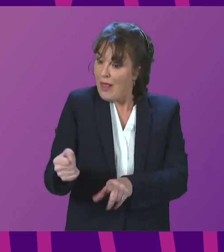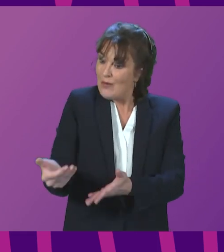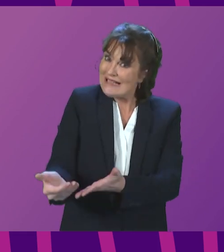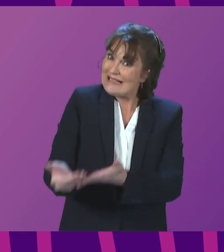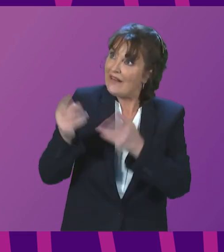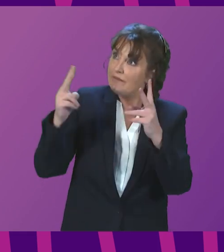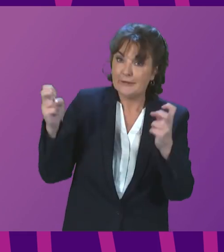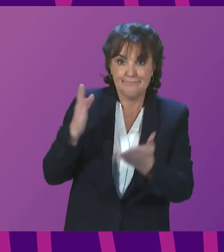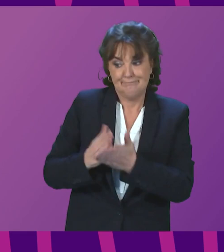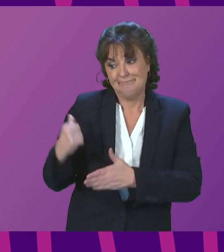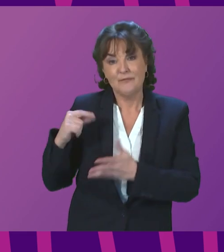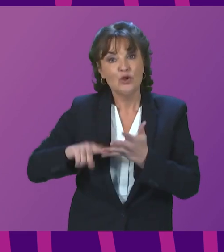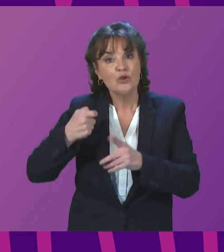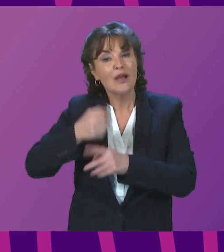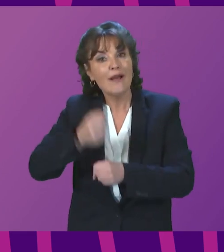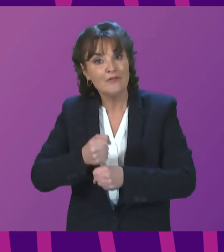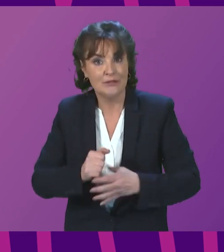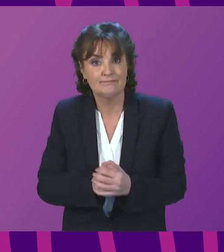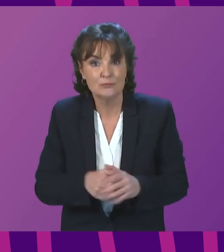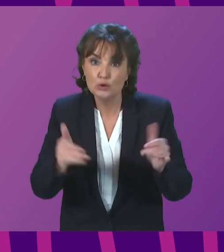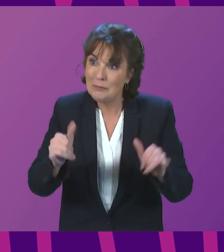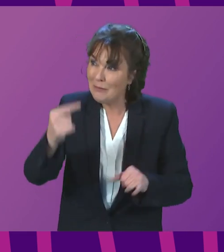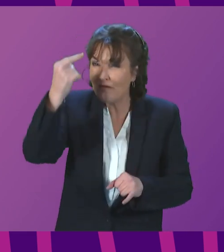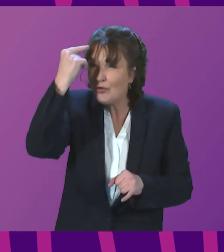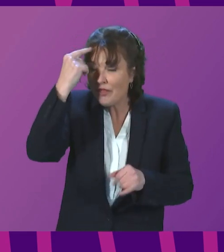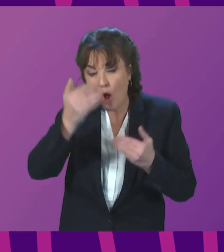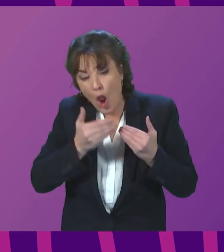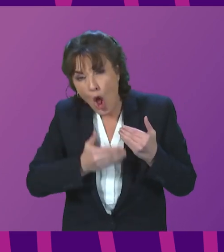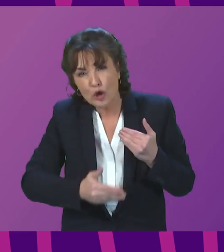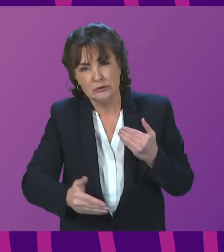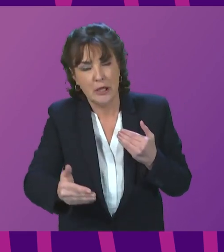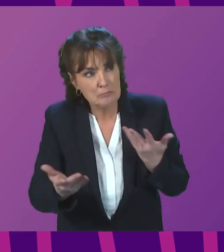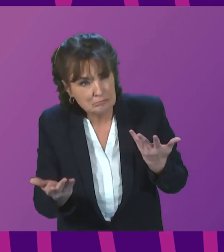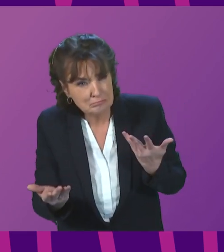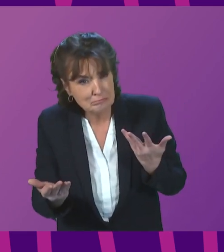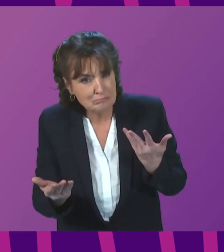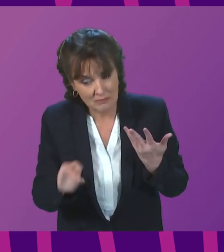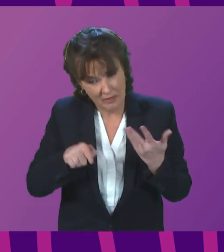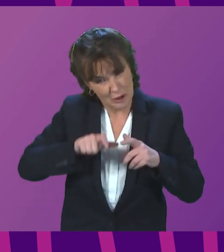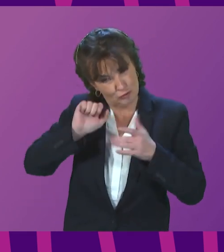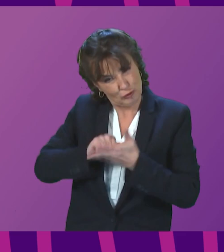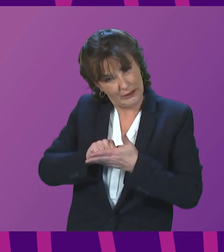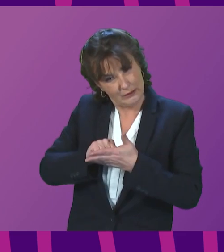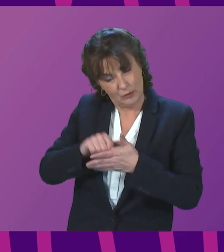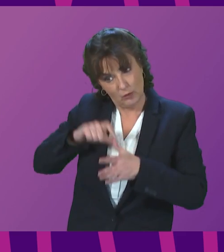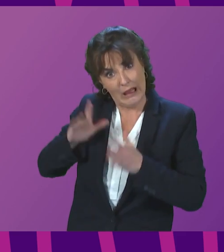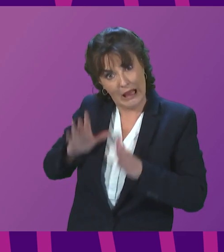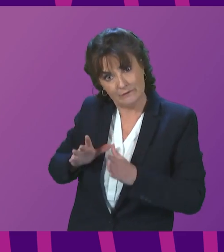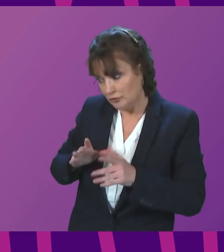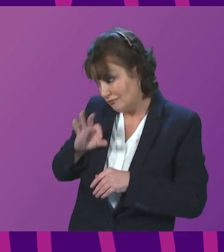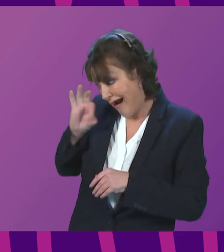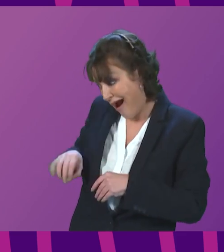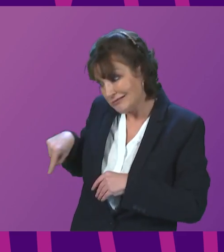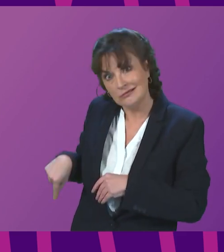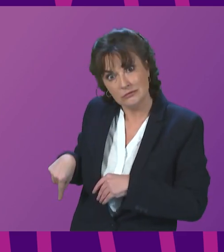perhaps one of the wider, longer term lessons we will want to reflect on in this Parliament is whether that is right, or whether we could come together